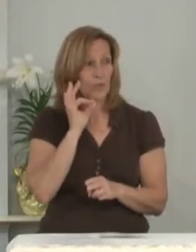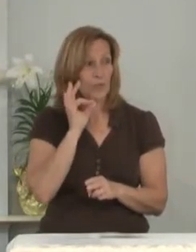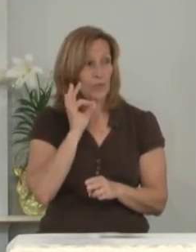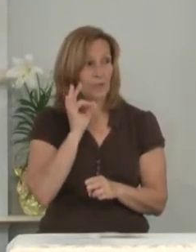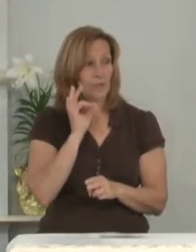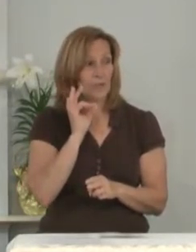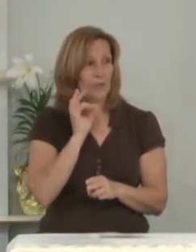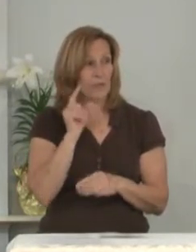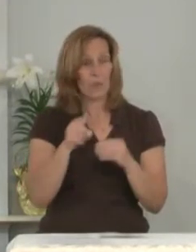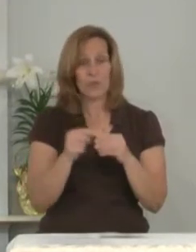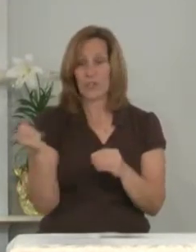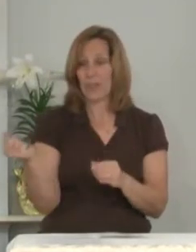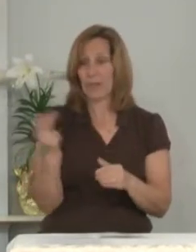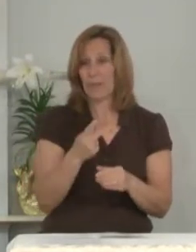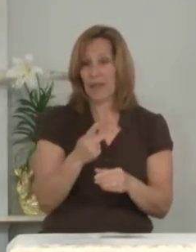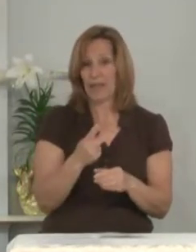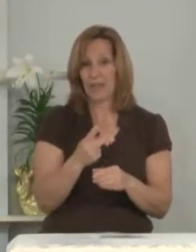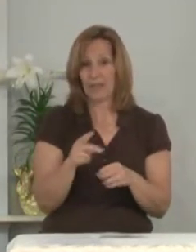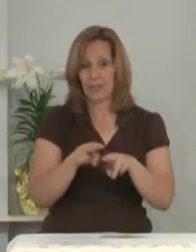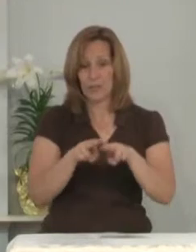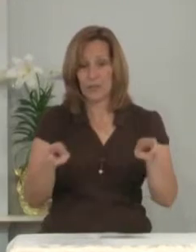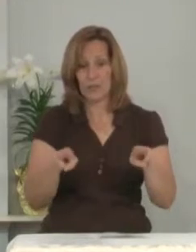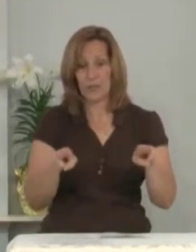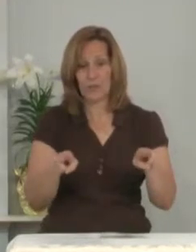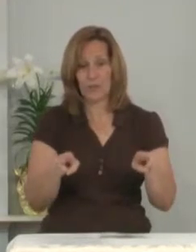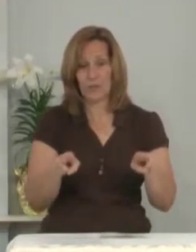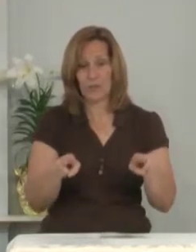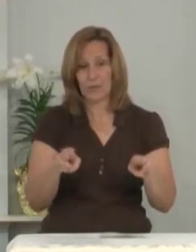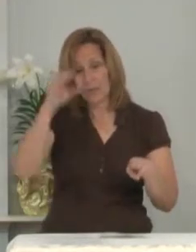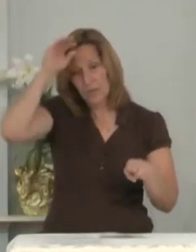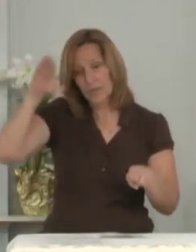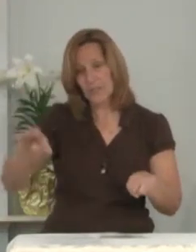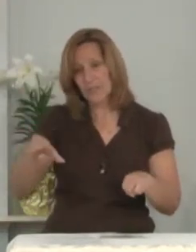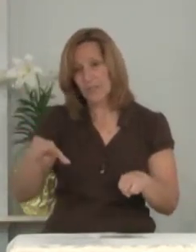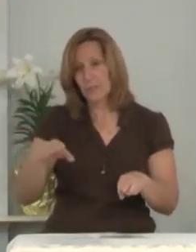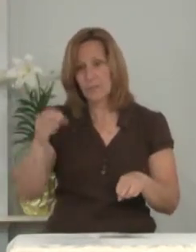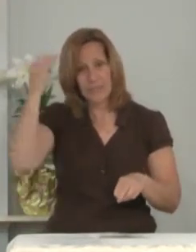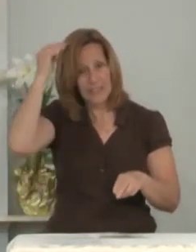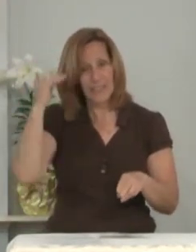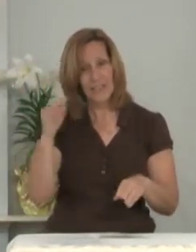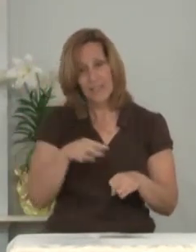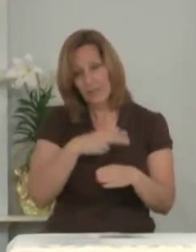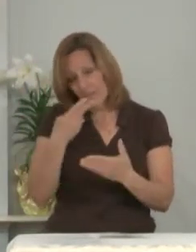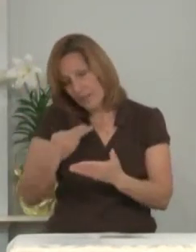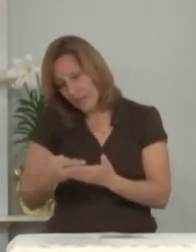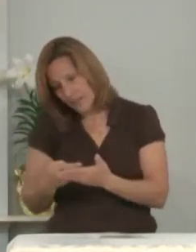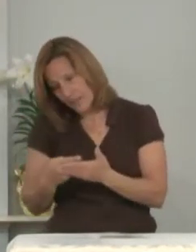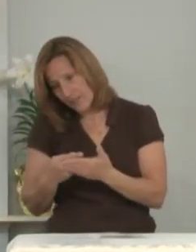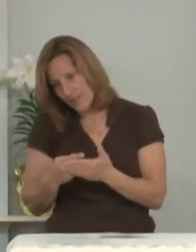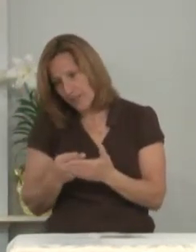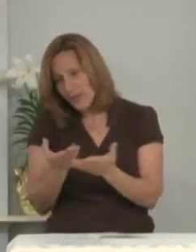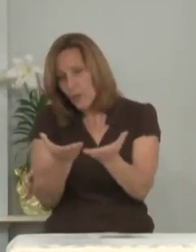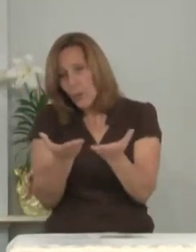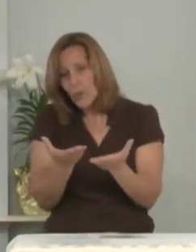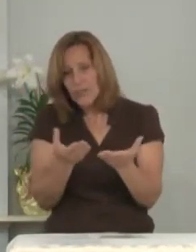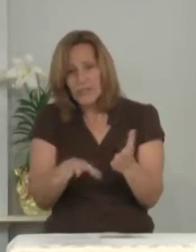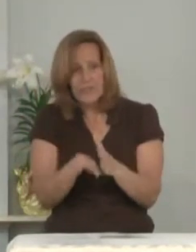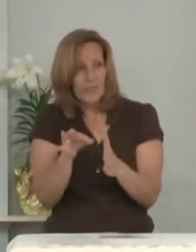And when she came back to the pew, he put his head in her lap, looking for comfort.